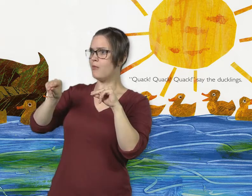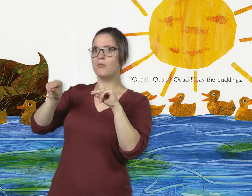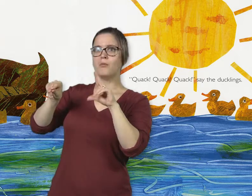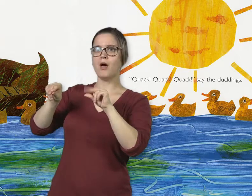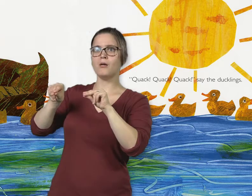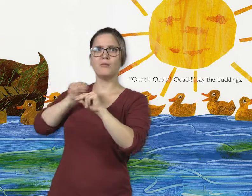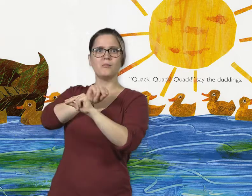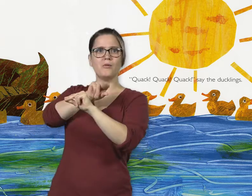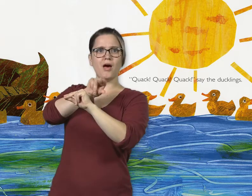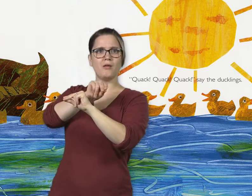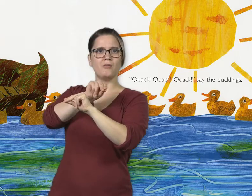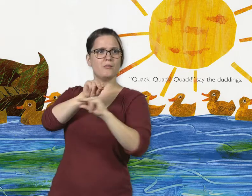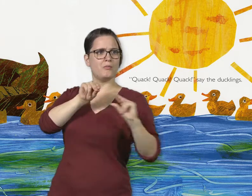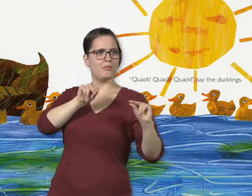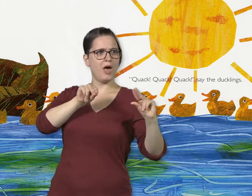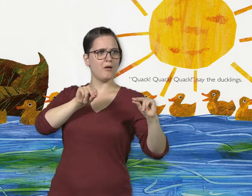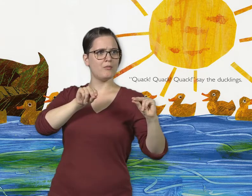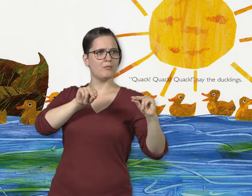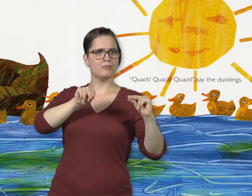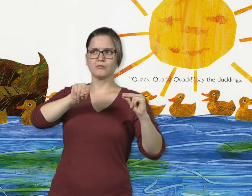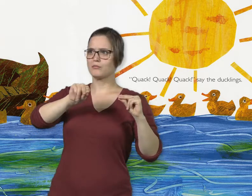Quack, quack, quack, quack, say the ducklings.